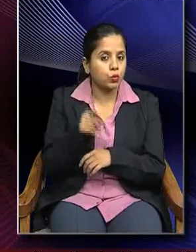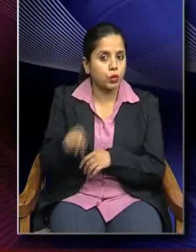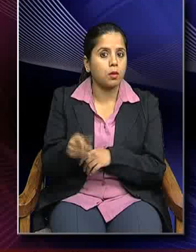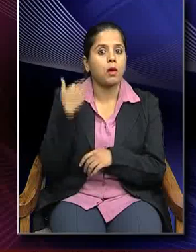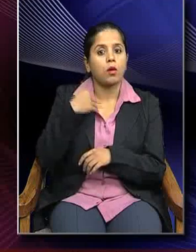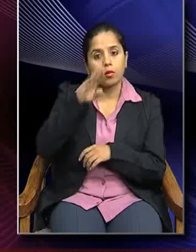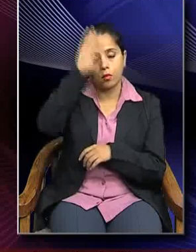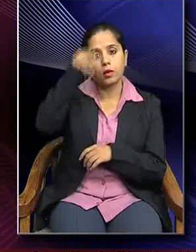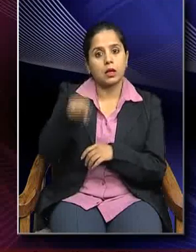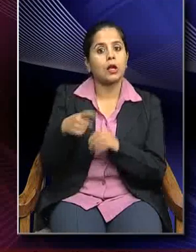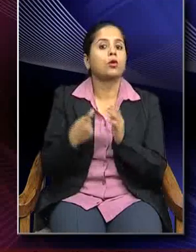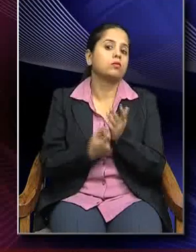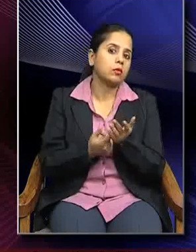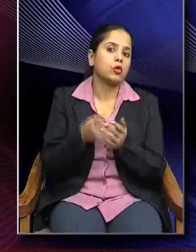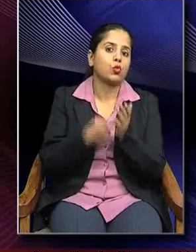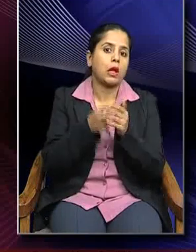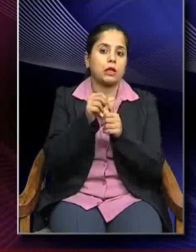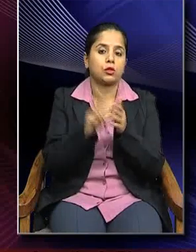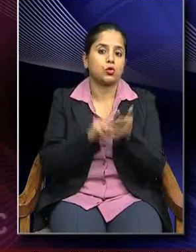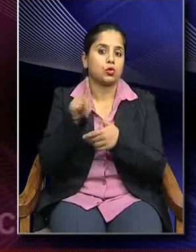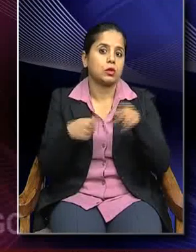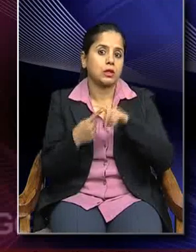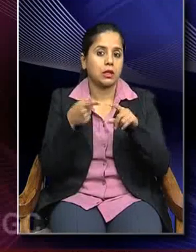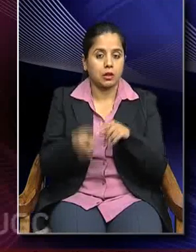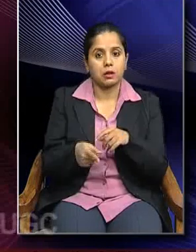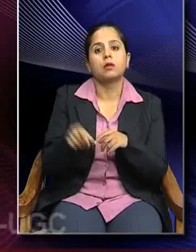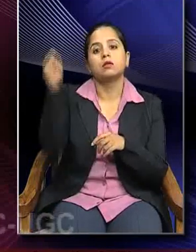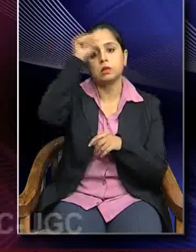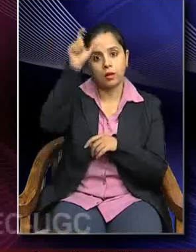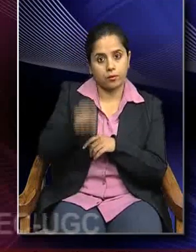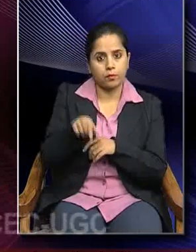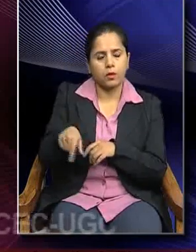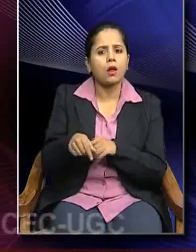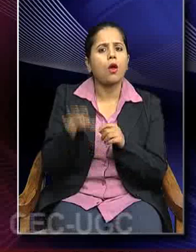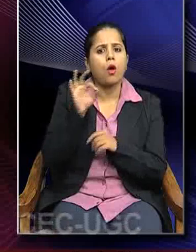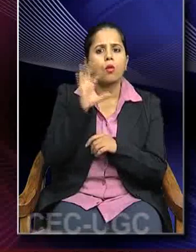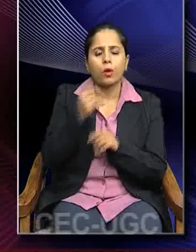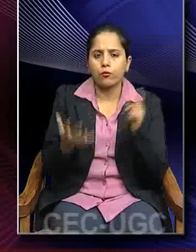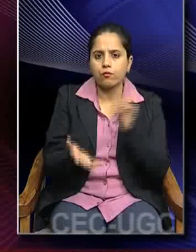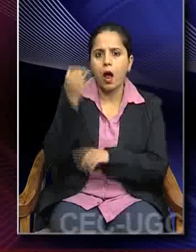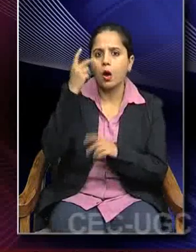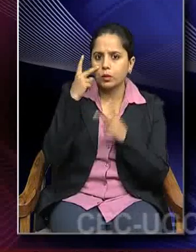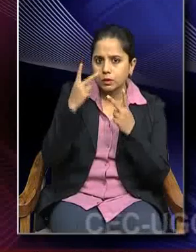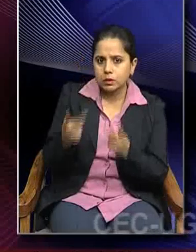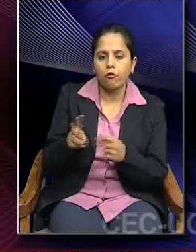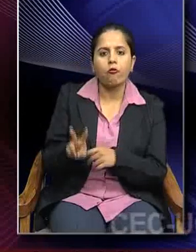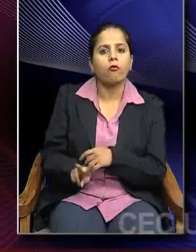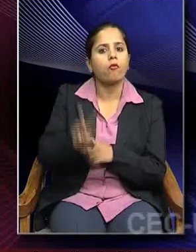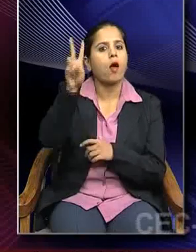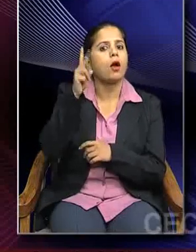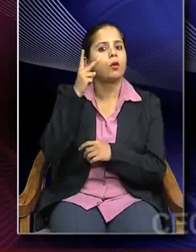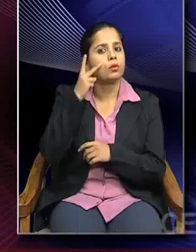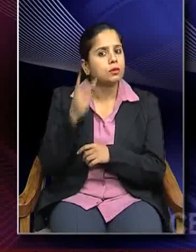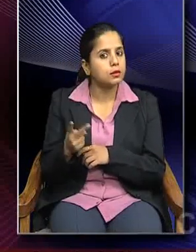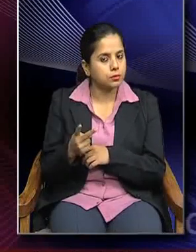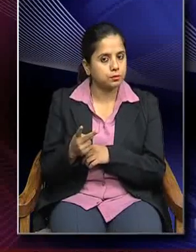Ranjit Singh as well. So, these officials discovered something of value and